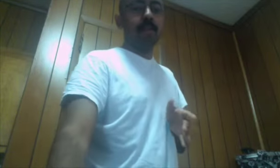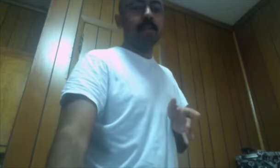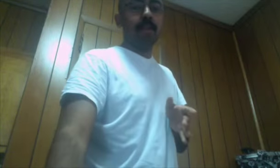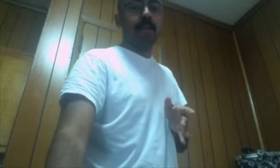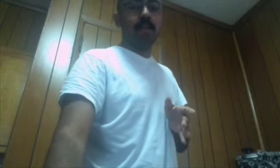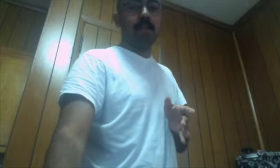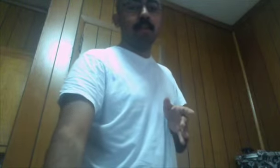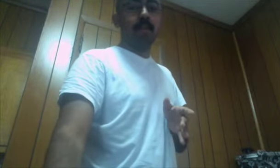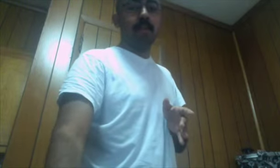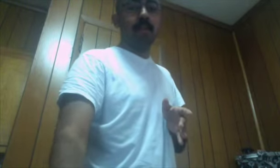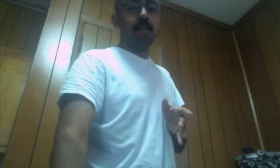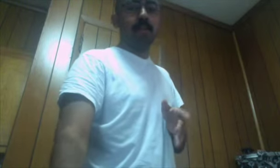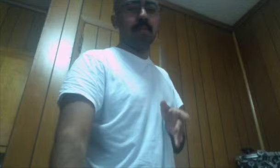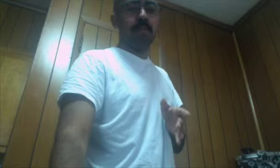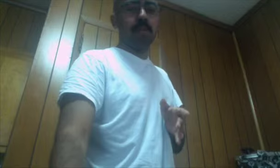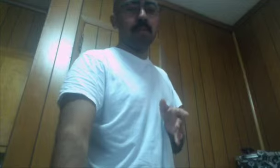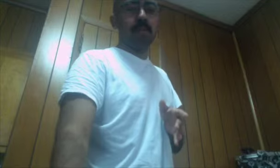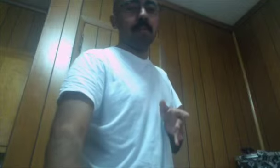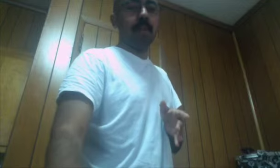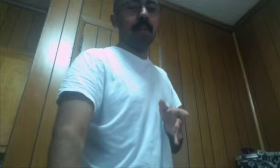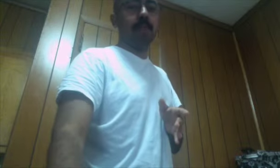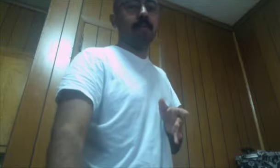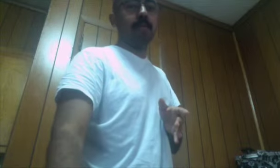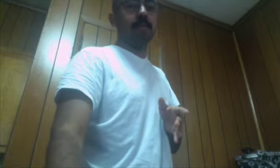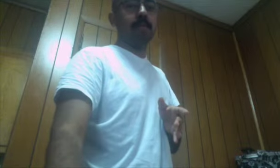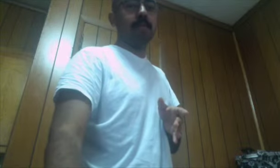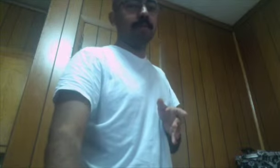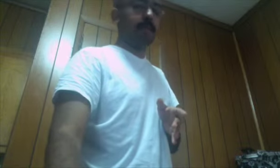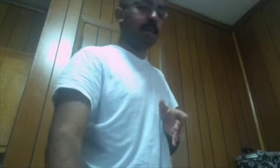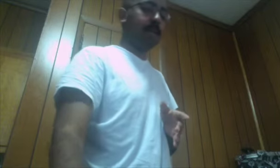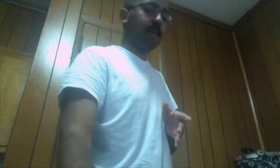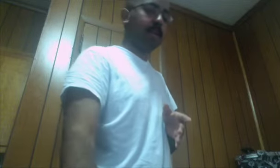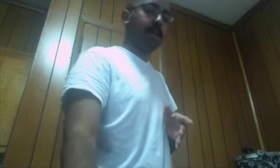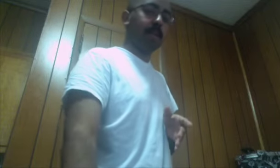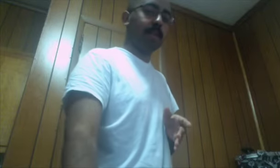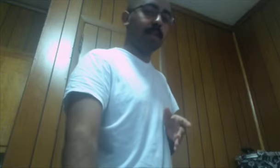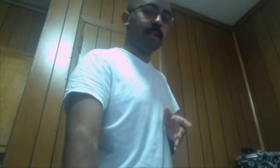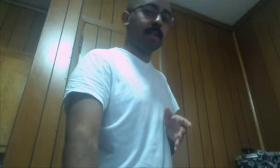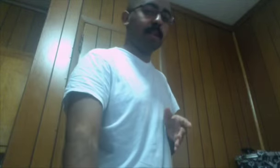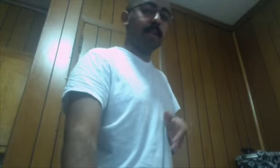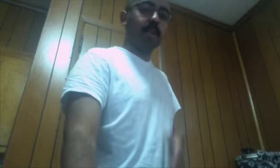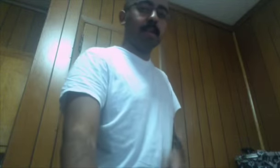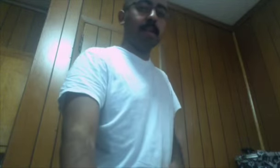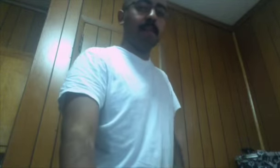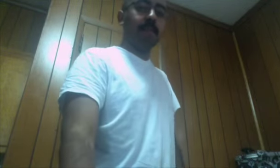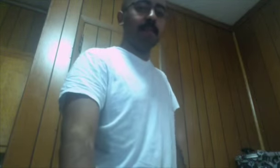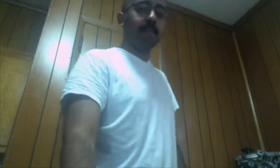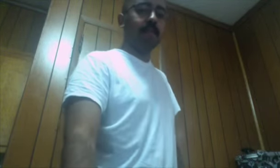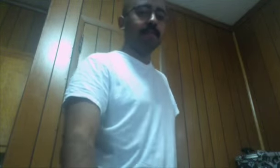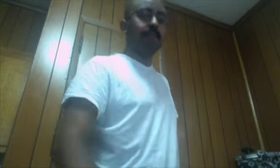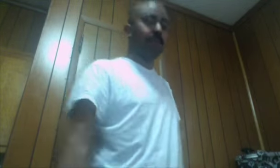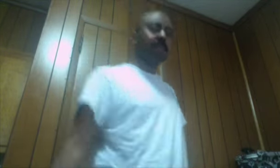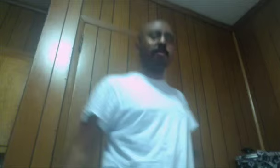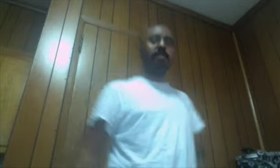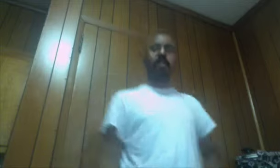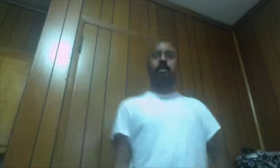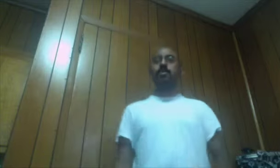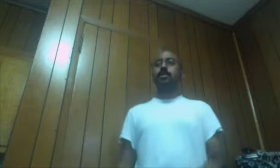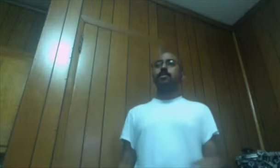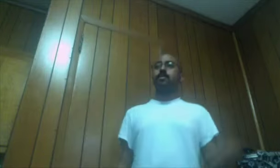Kakujo Yuko Kakujo Yuko I can't tell Because it's Japanese Whether his first name Is Kakujo Or his